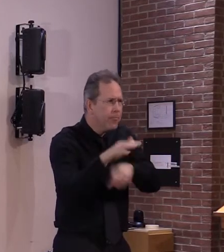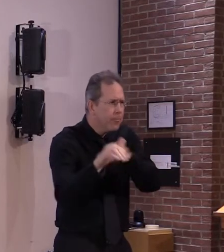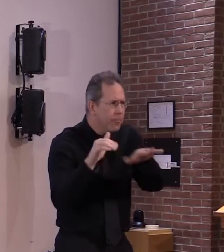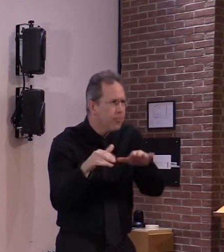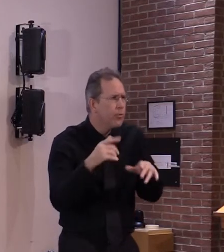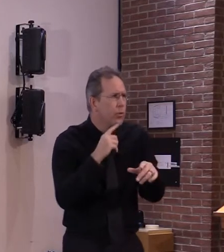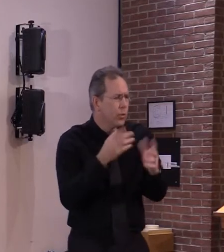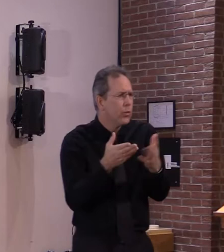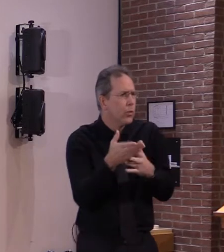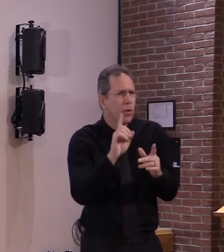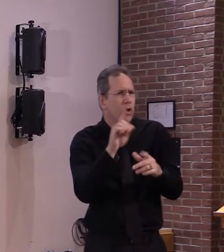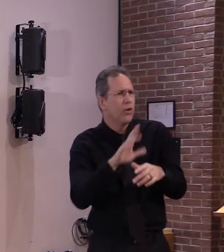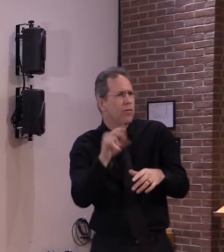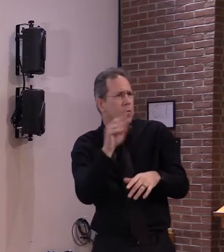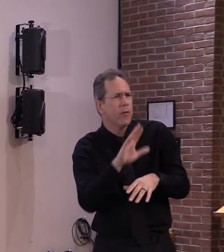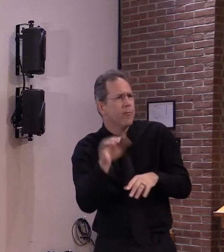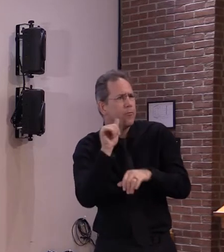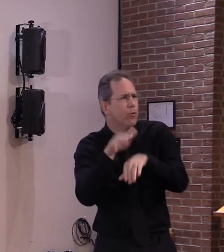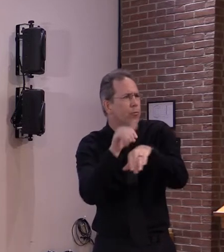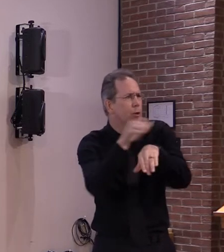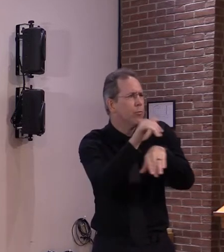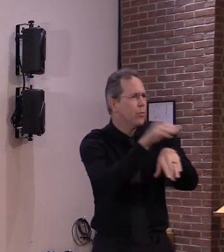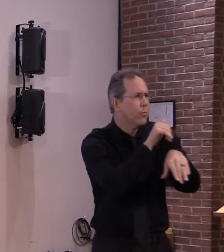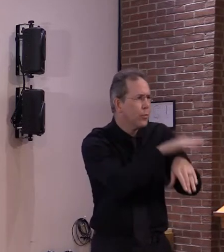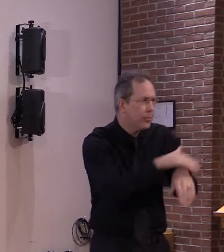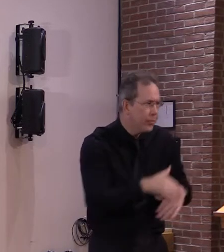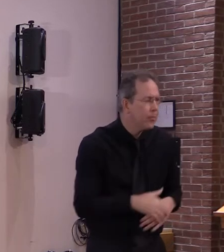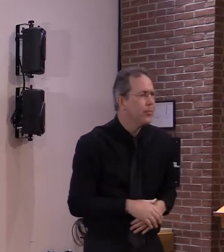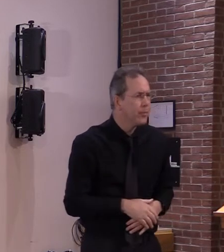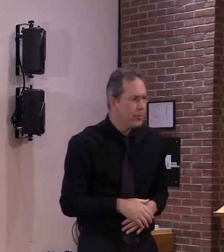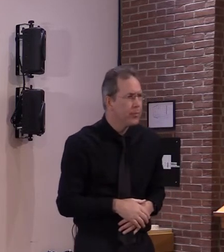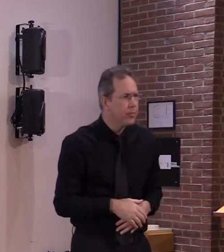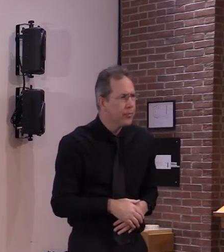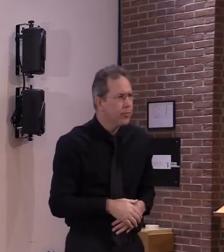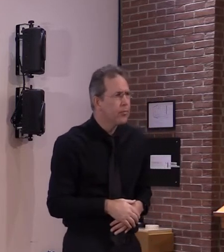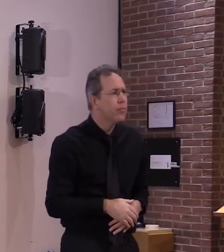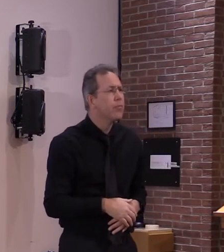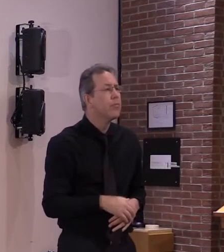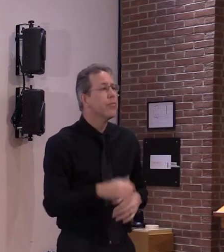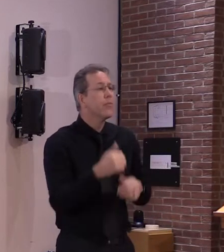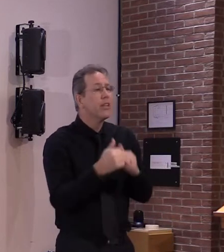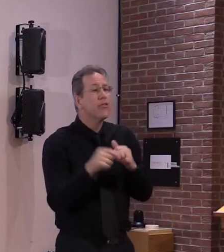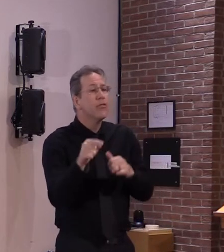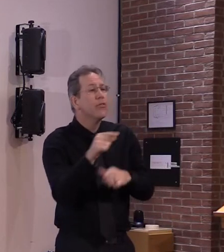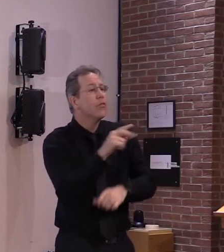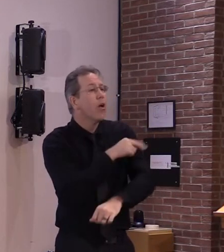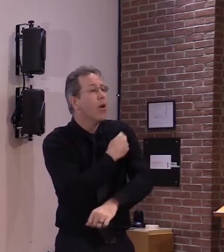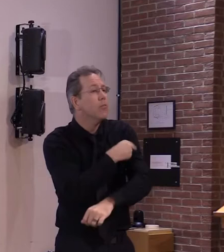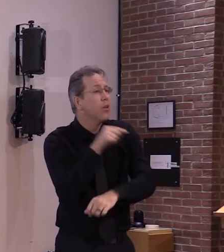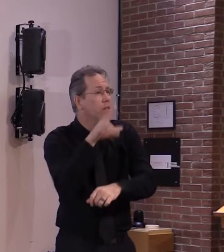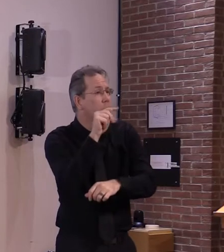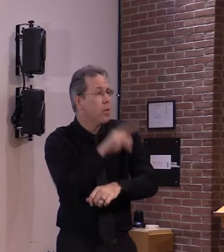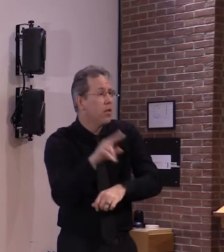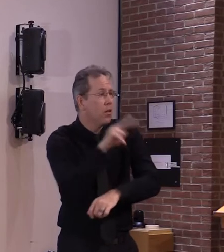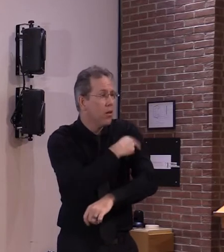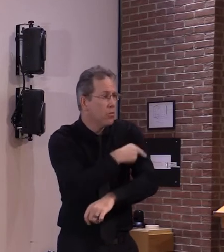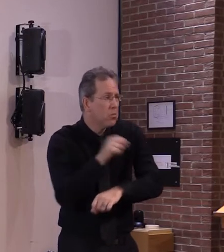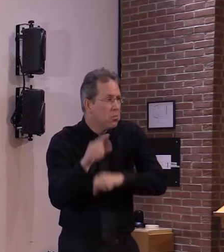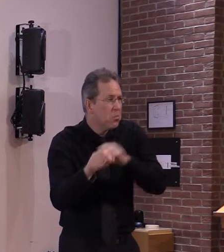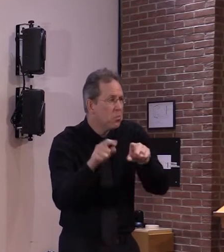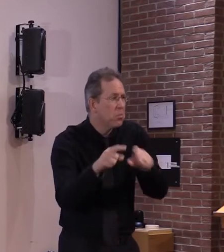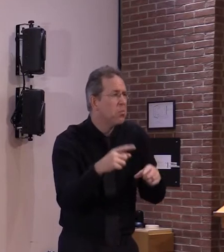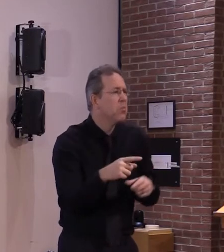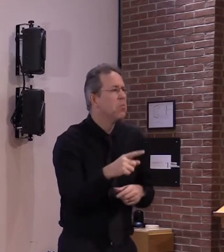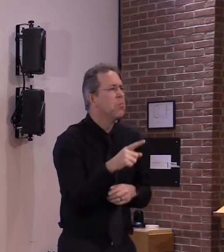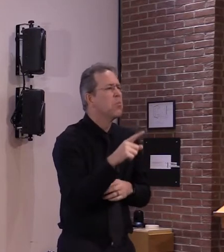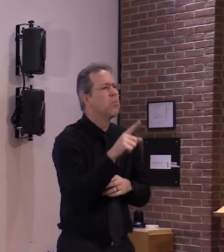in coordination with the hospital's clinic schedule and the 120 hour window to use the vaccine the